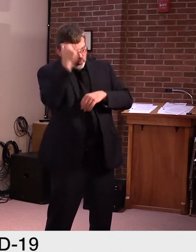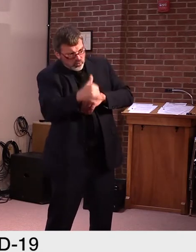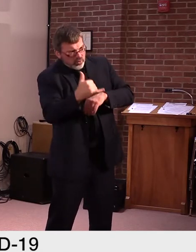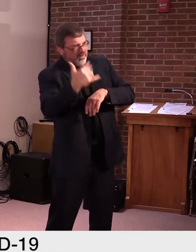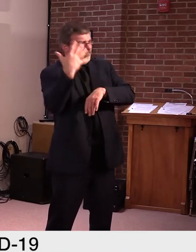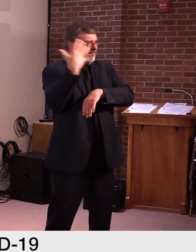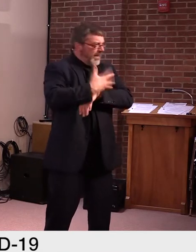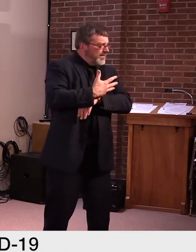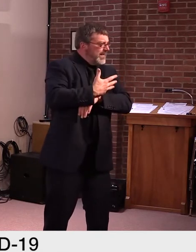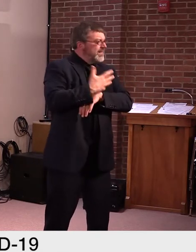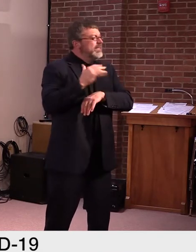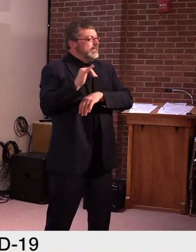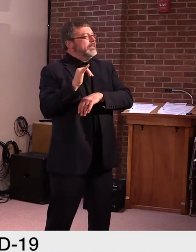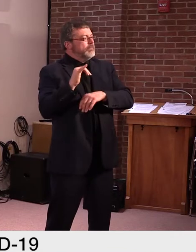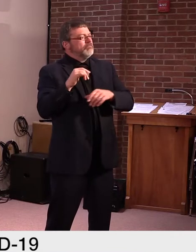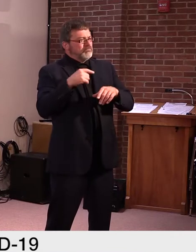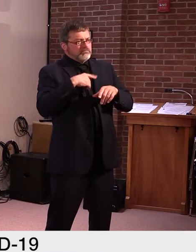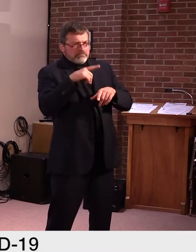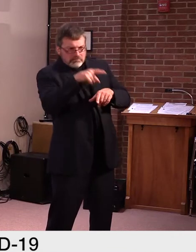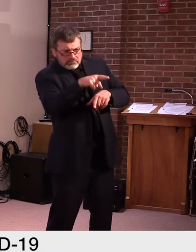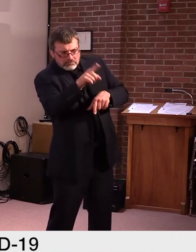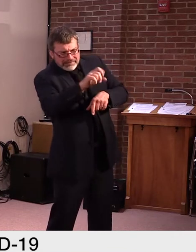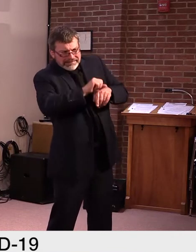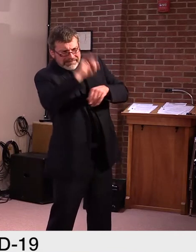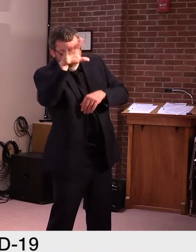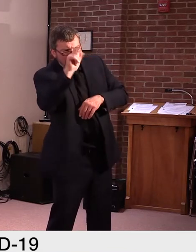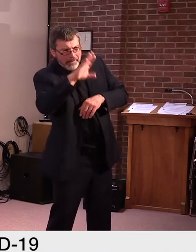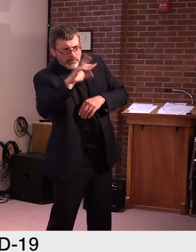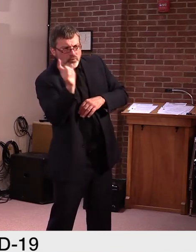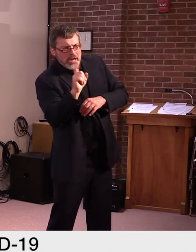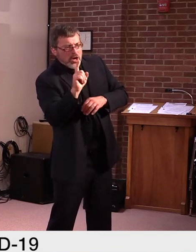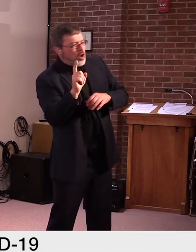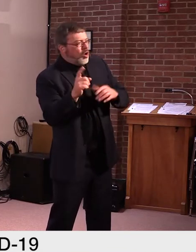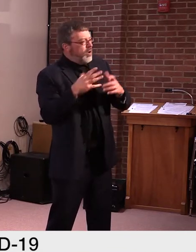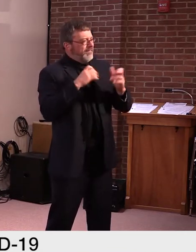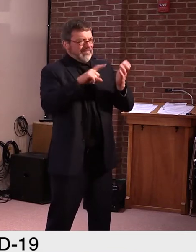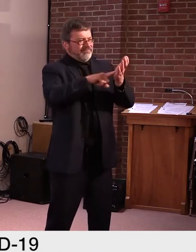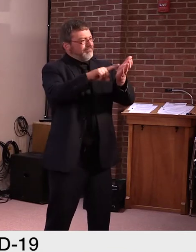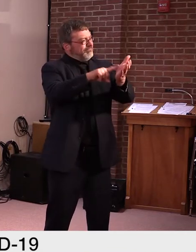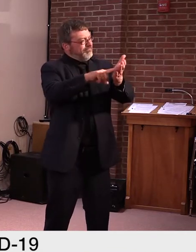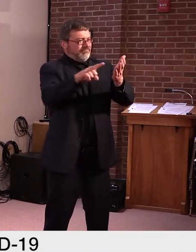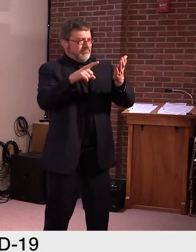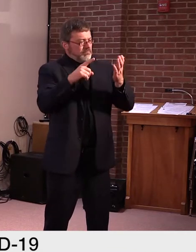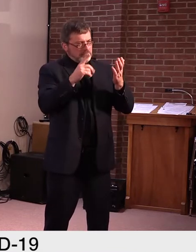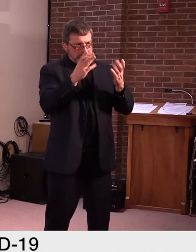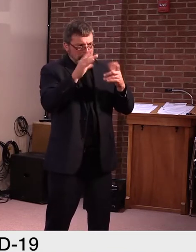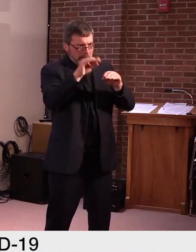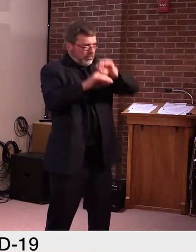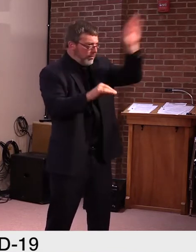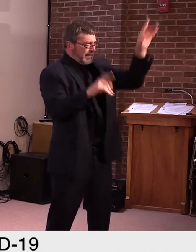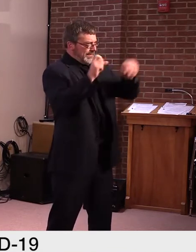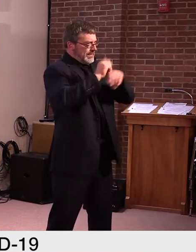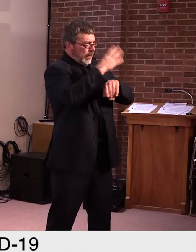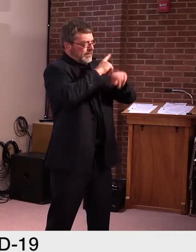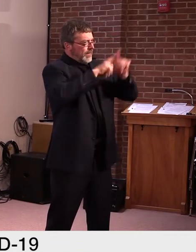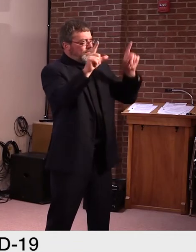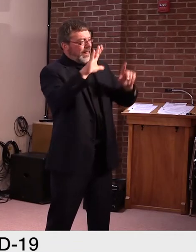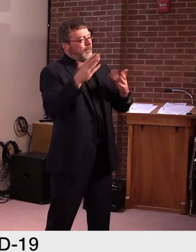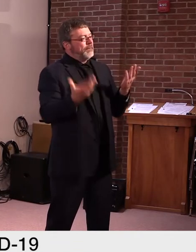uh, than what, you know, normally in a pop-up site we'll, we'll use. So we'll try to find out what's going on.